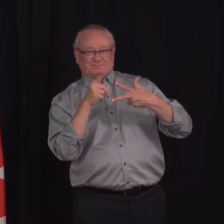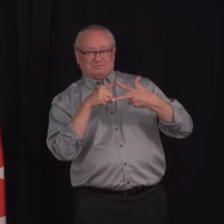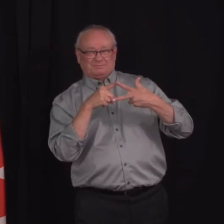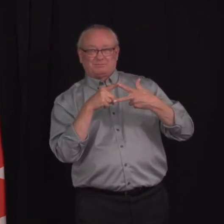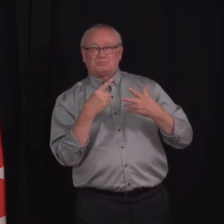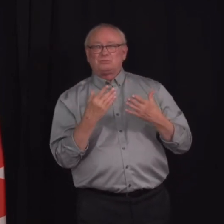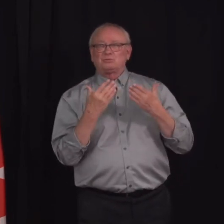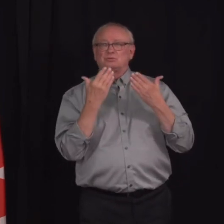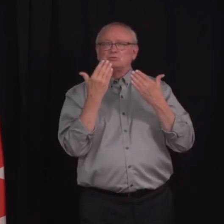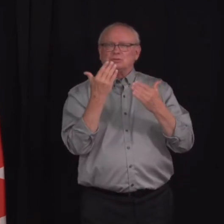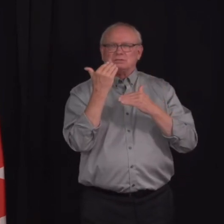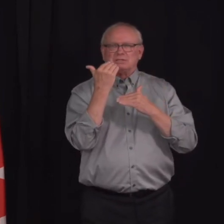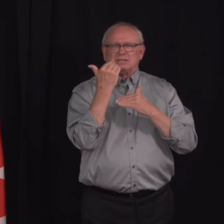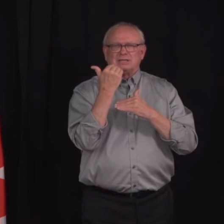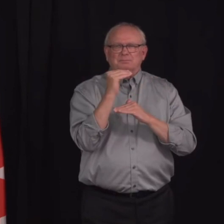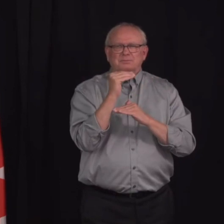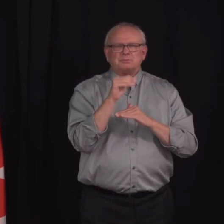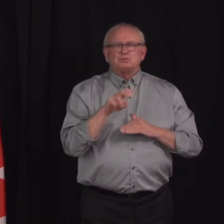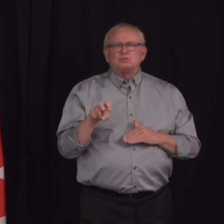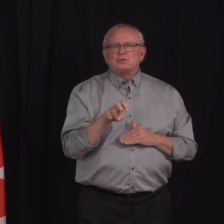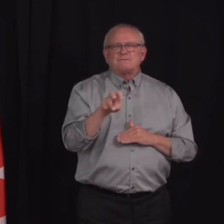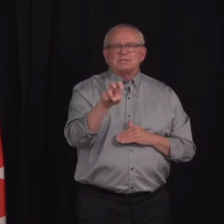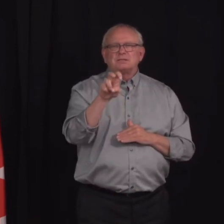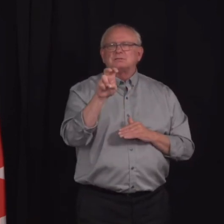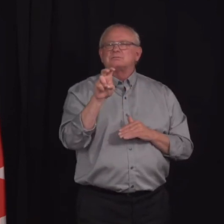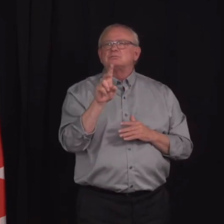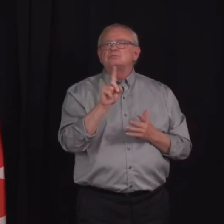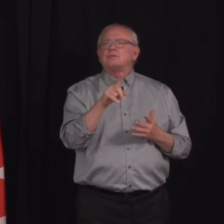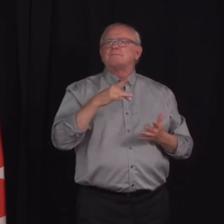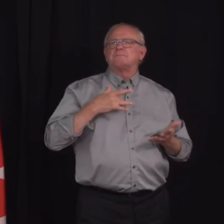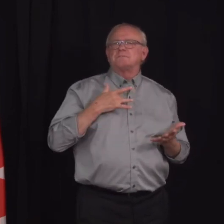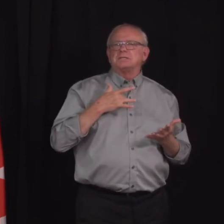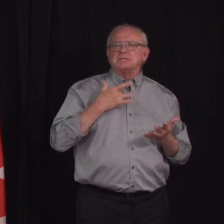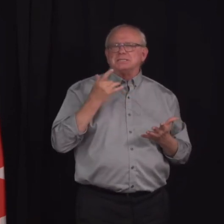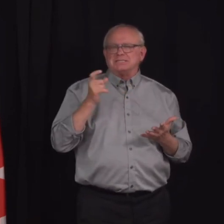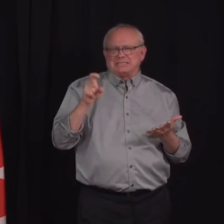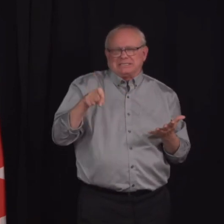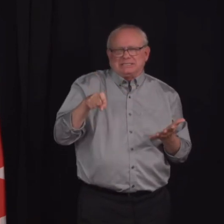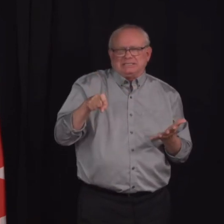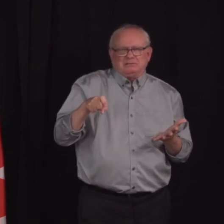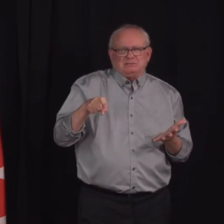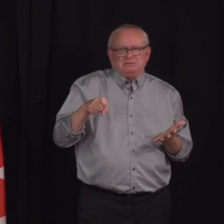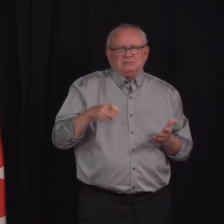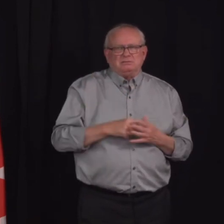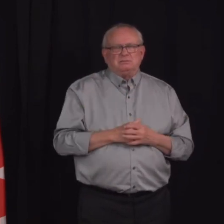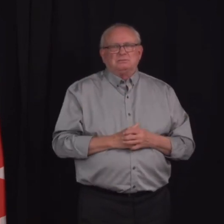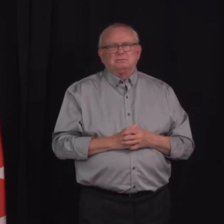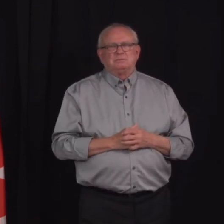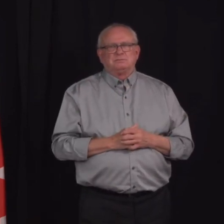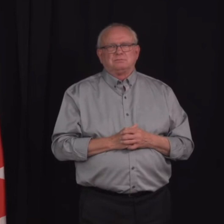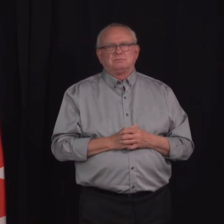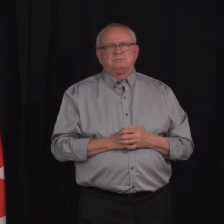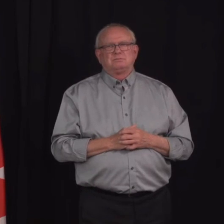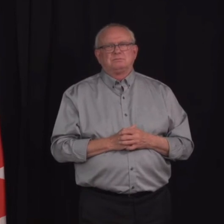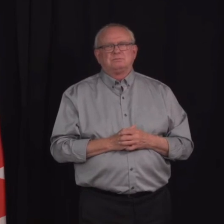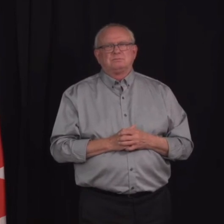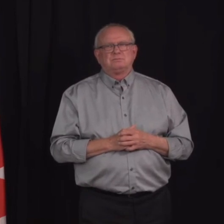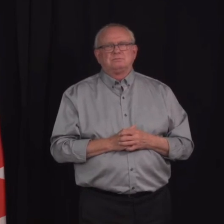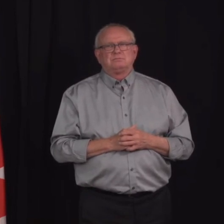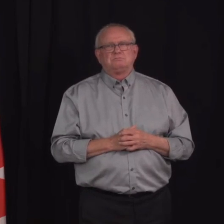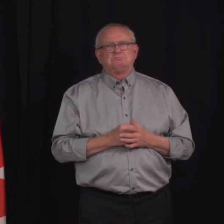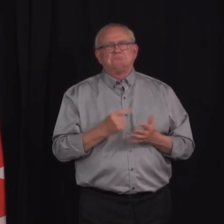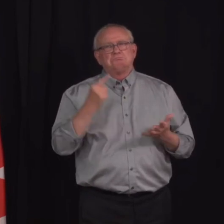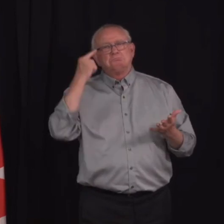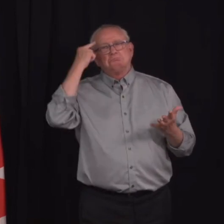you know, to what is you feel is, you know, necessary. We, you know, I think certainly if,